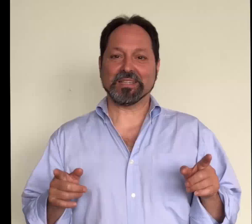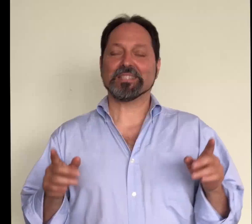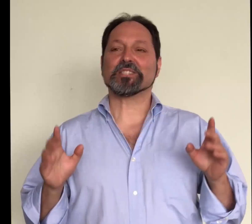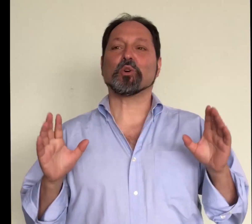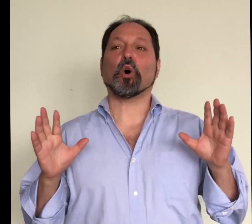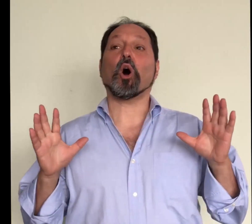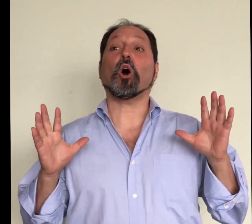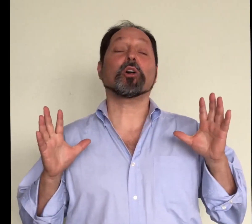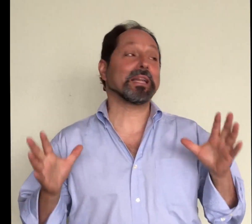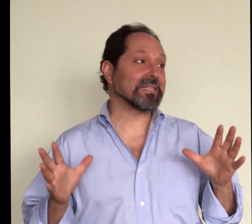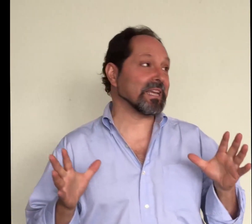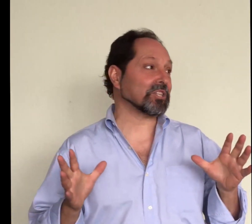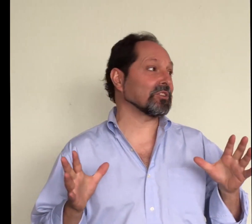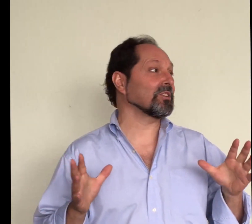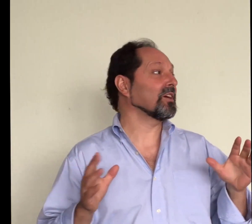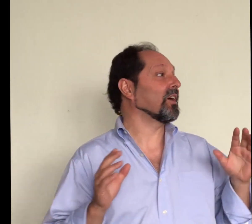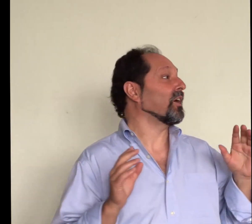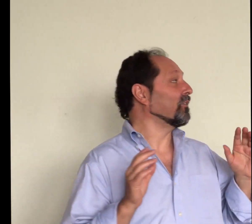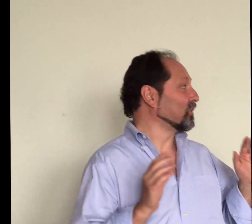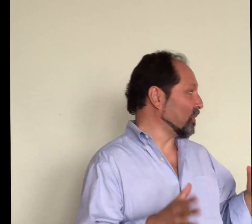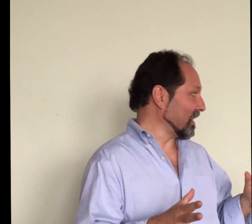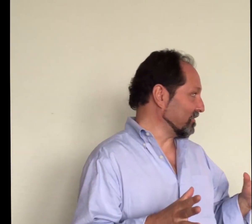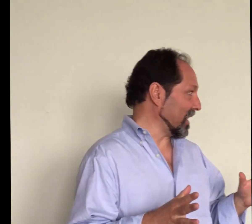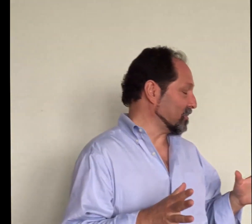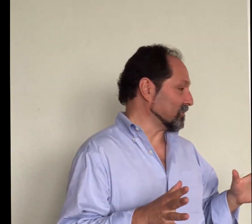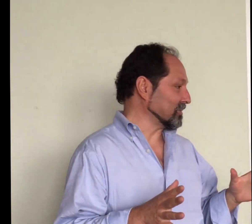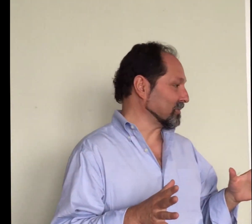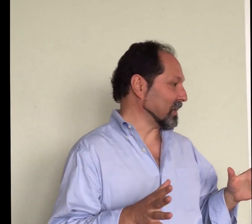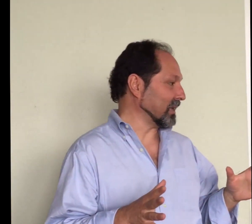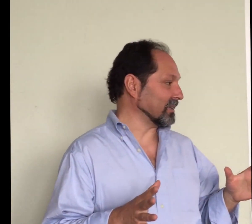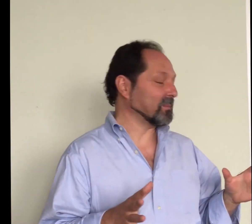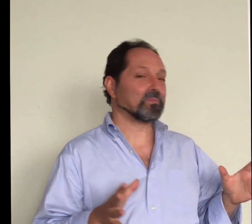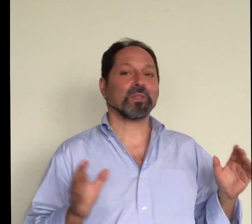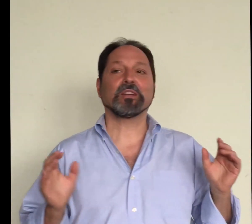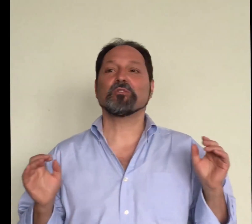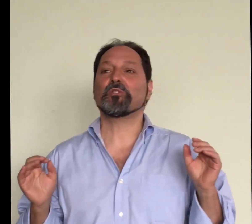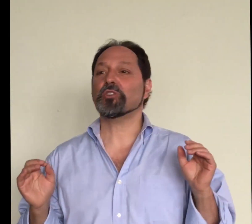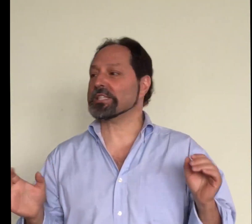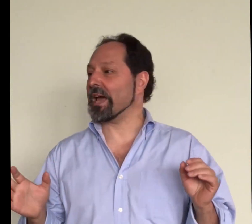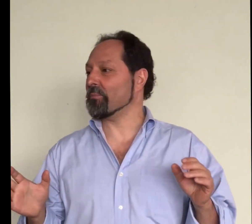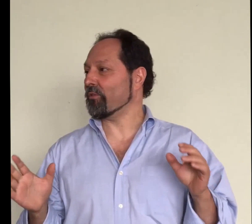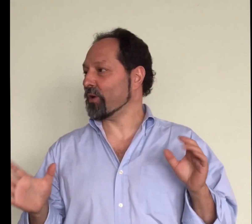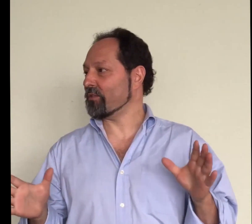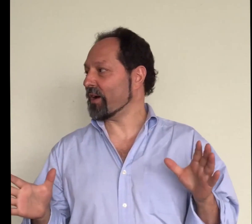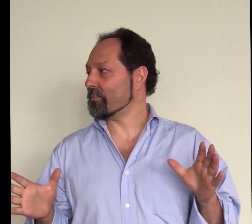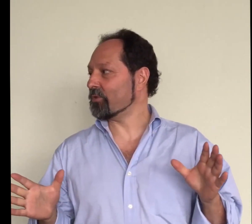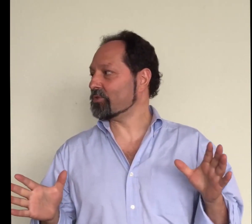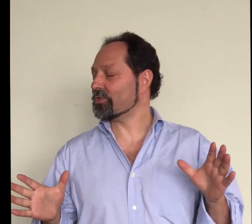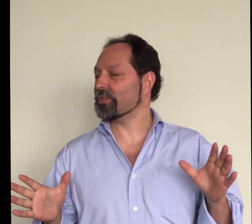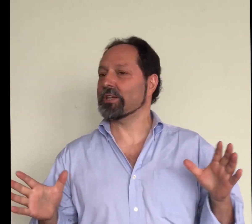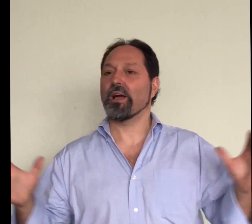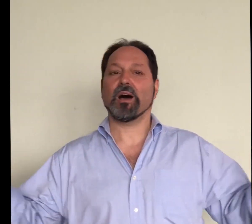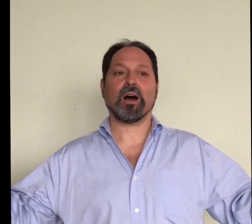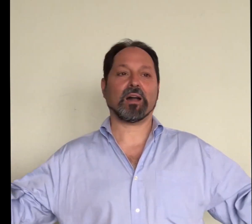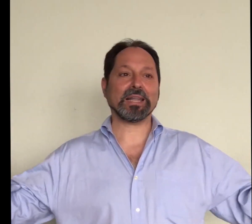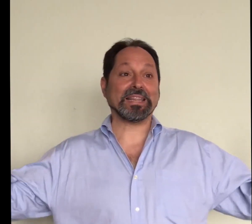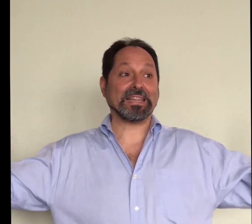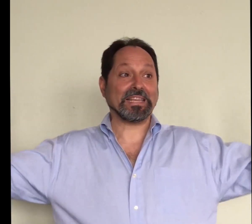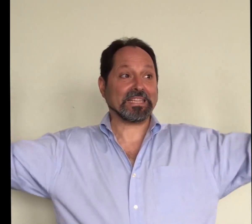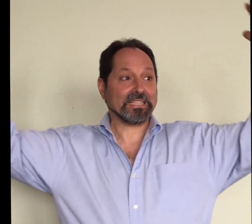so organization of the white fibers right first type of white fibers are in this